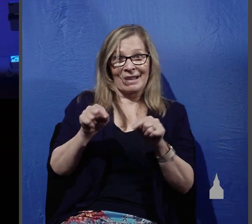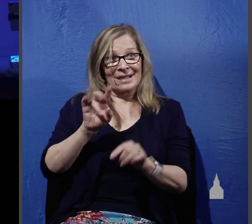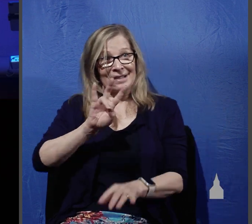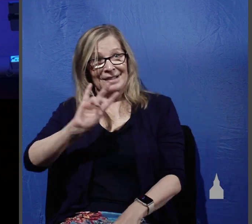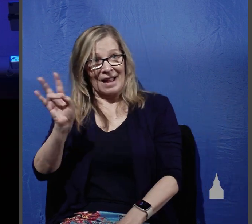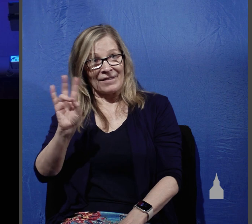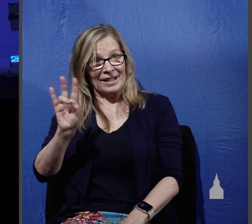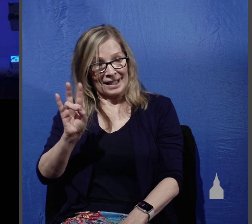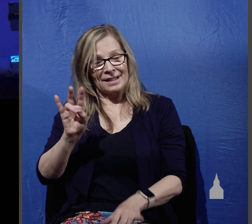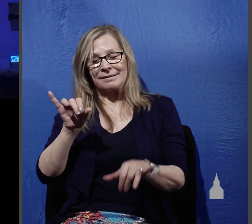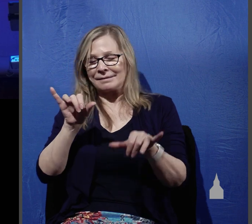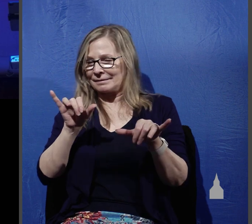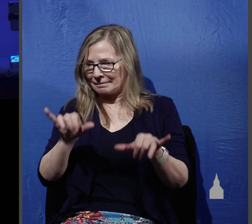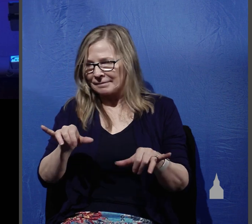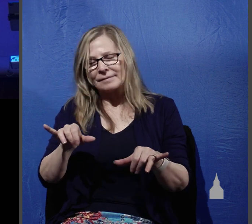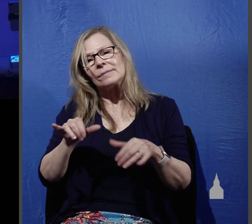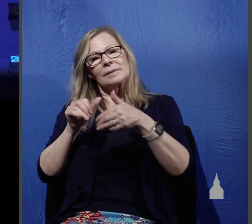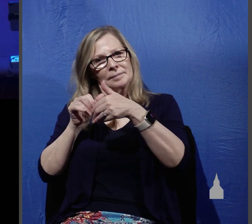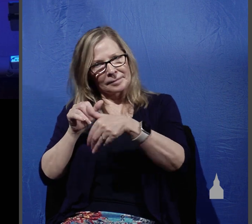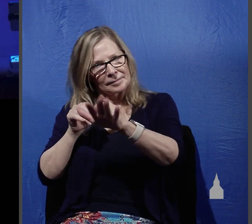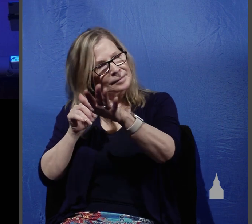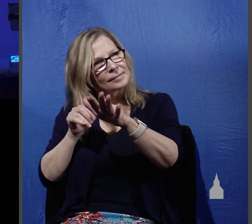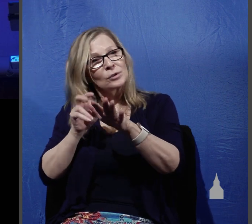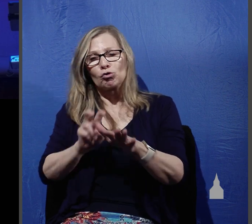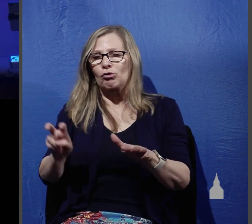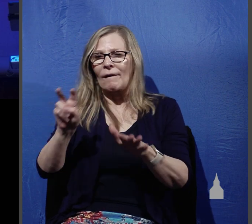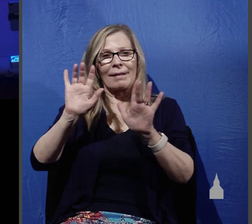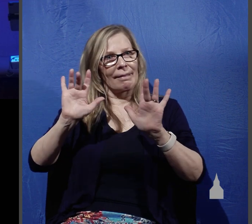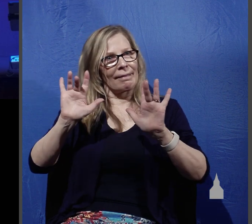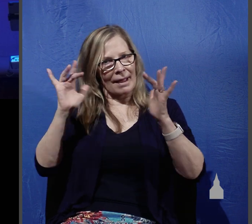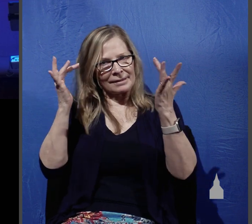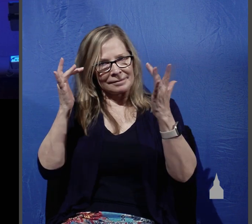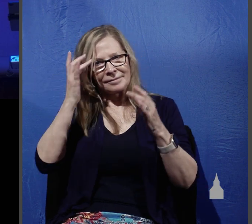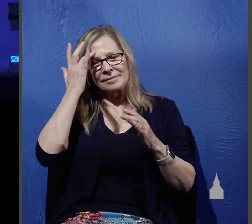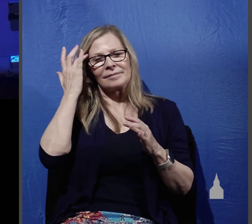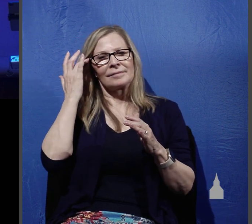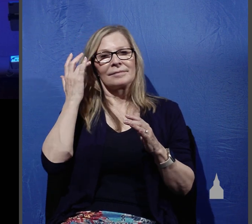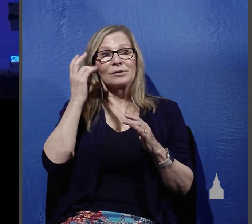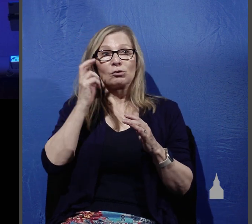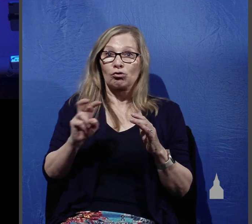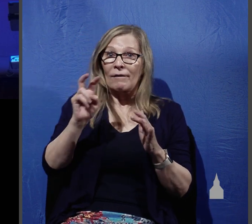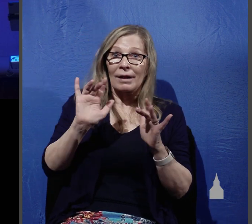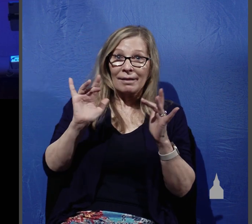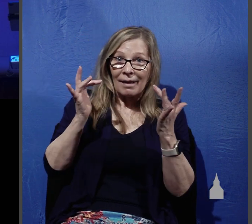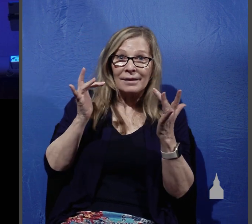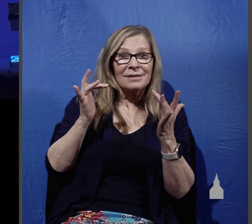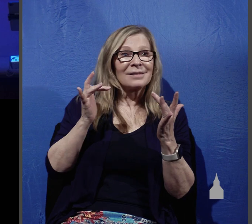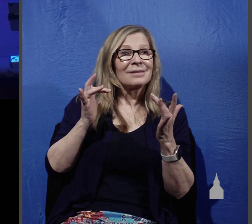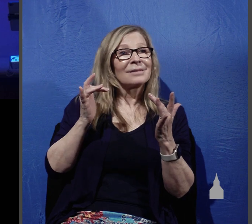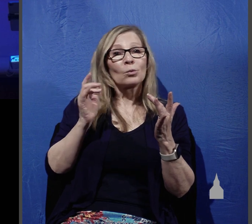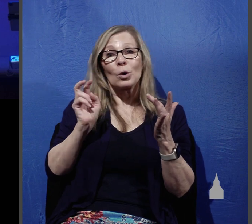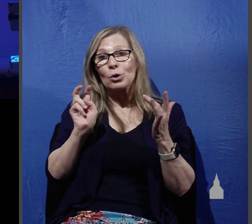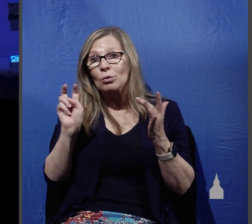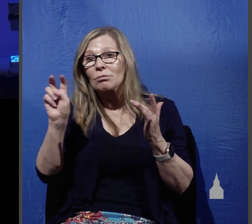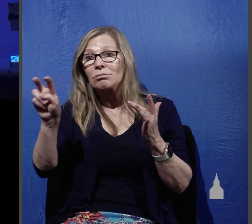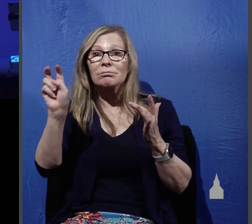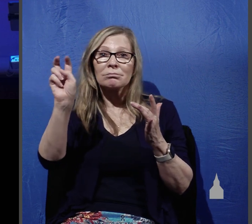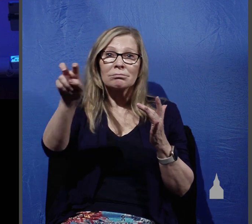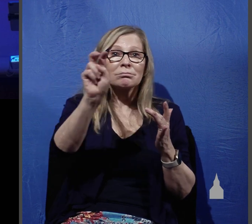kingdom workers to travel light and he tells them travel light as you go into the region of